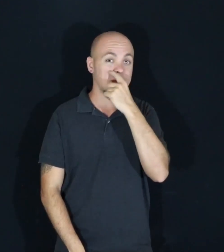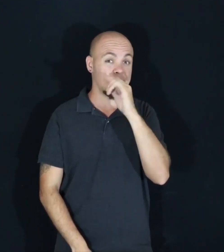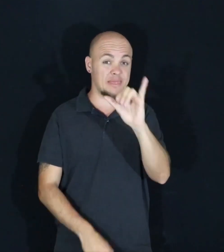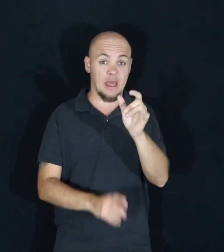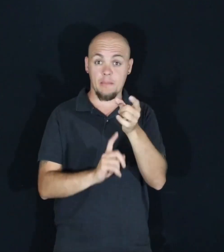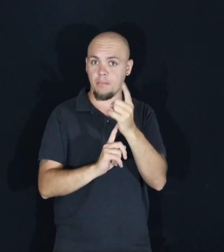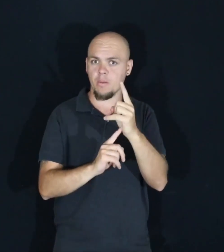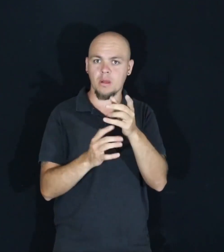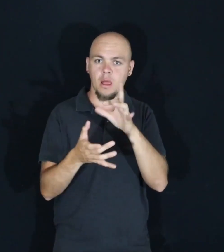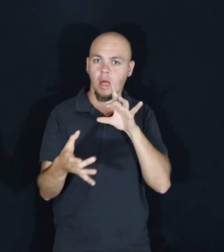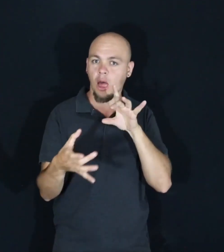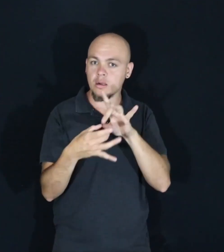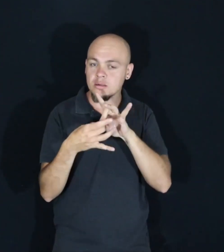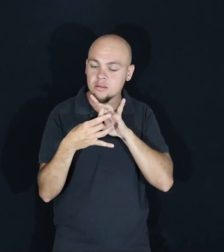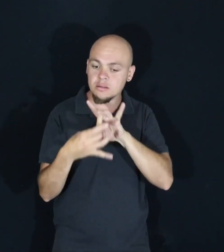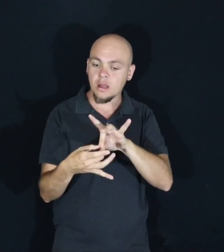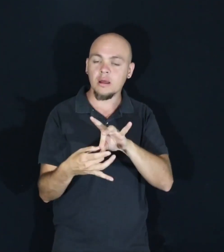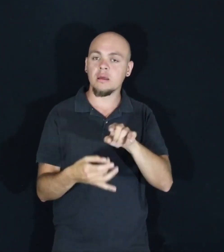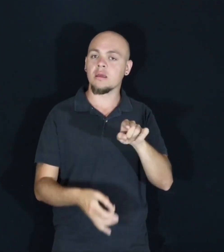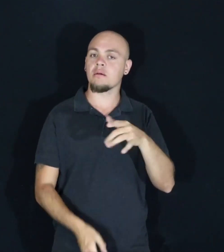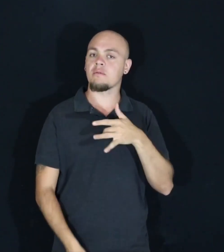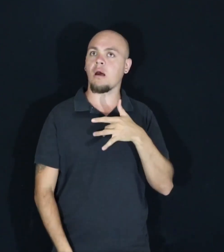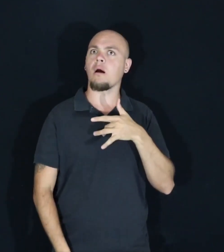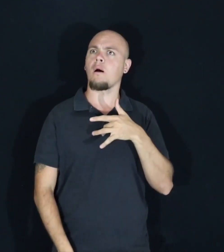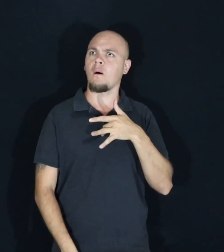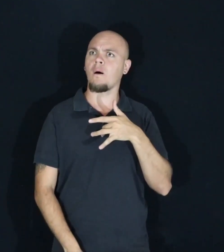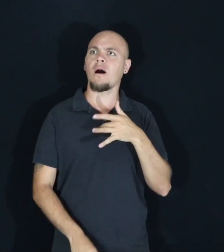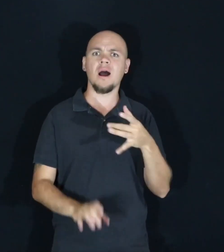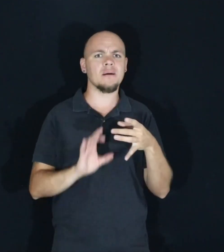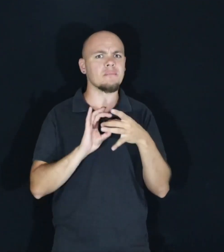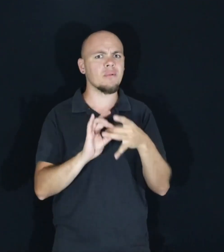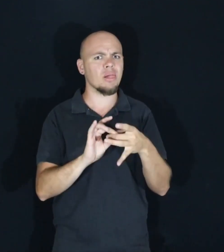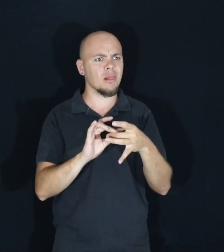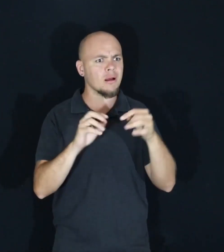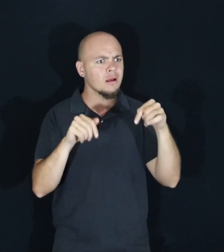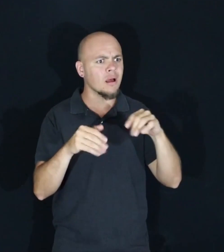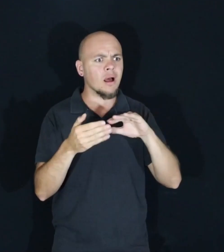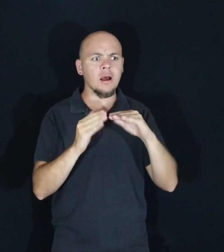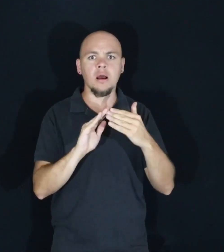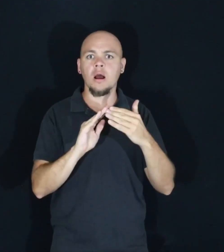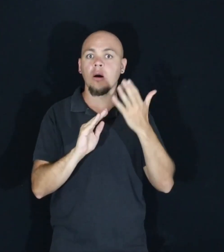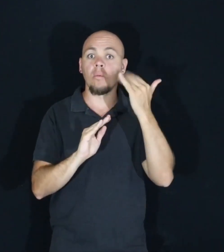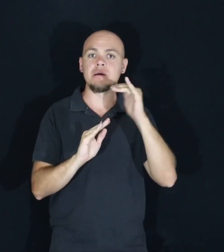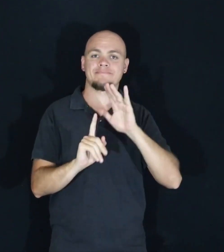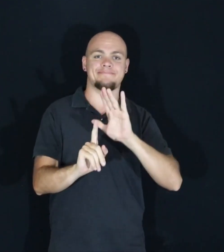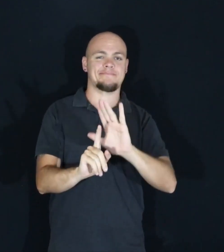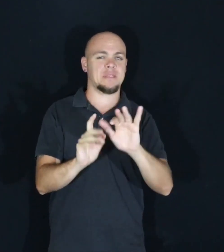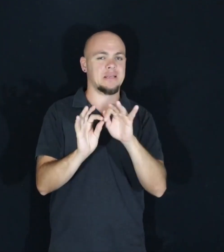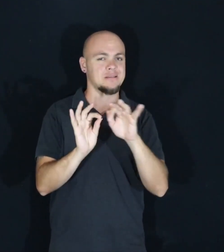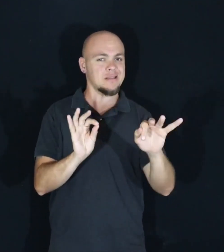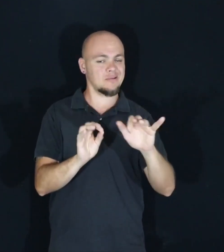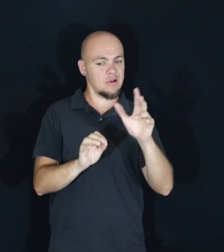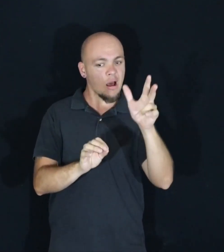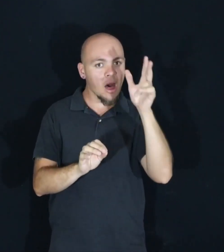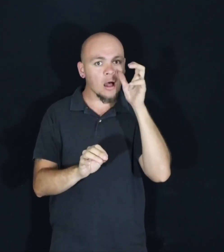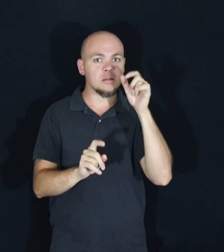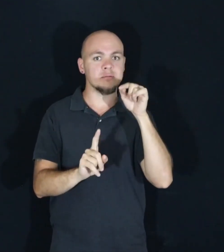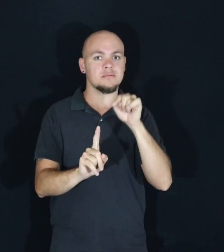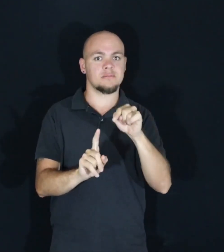we connected. And maybe he felt like he belonged a little bit more. Because he heard his language in that space.